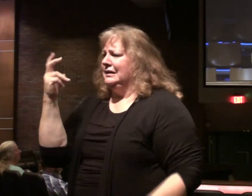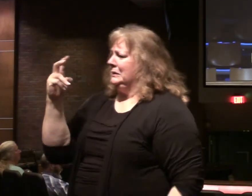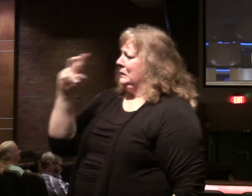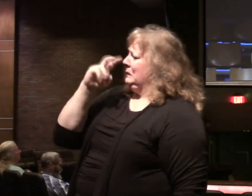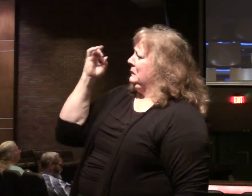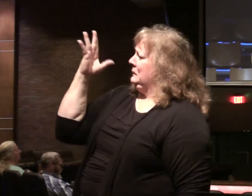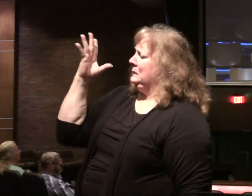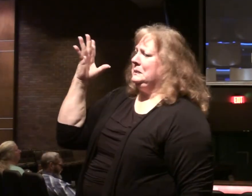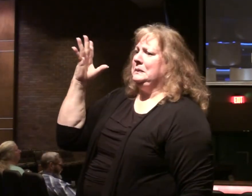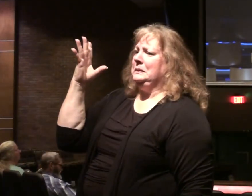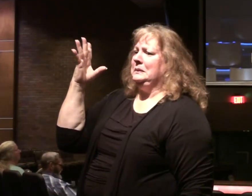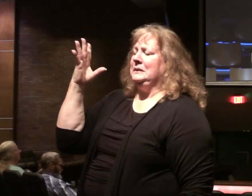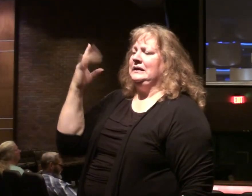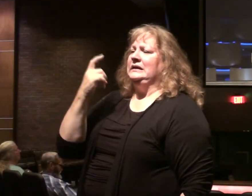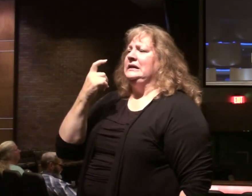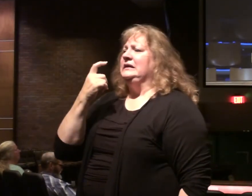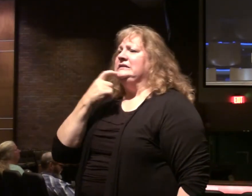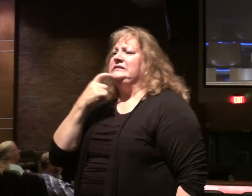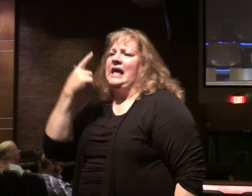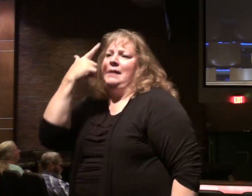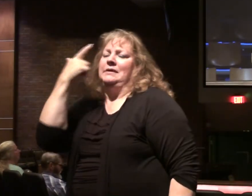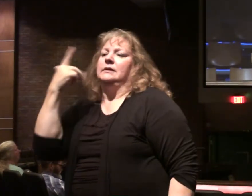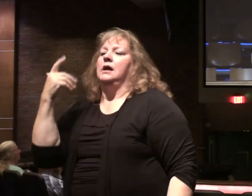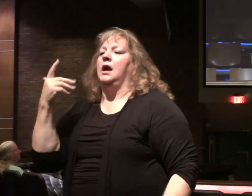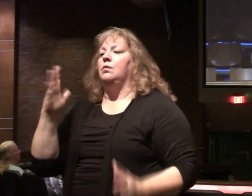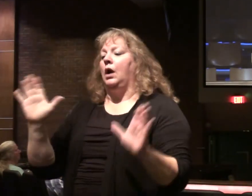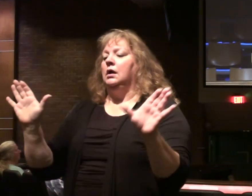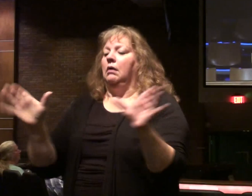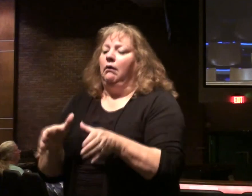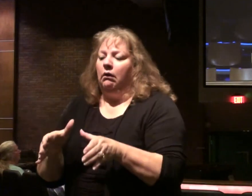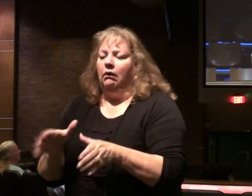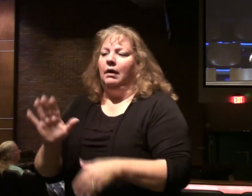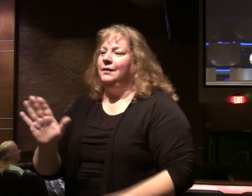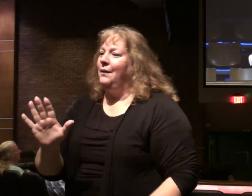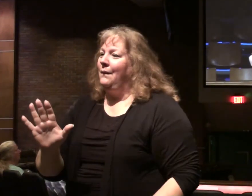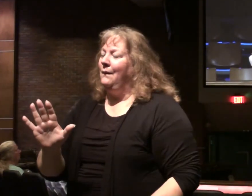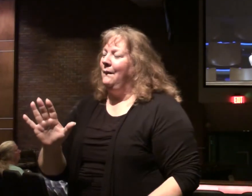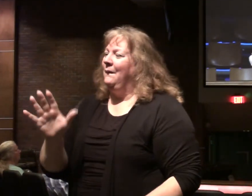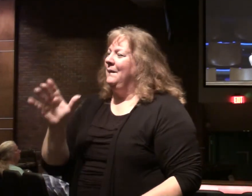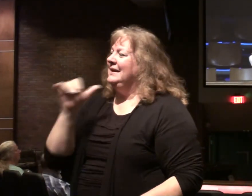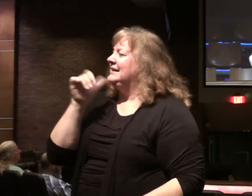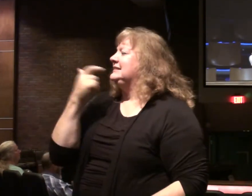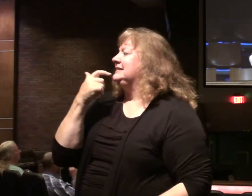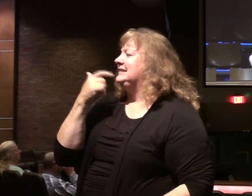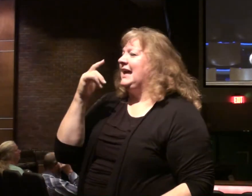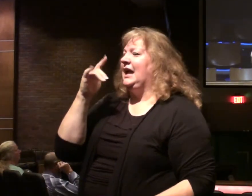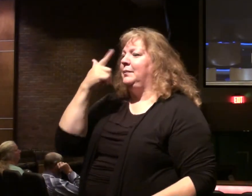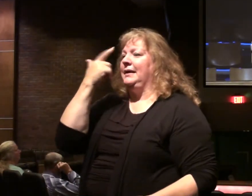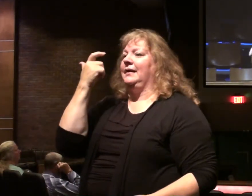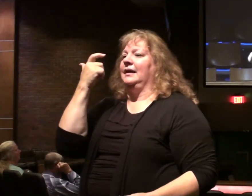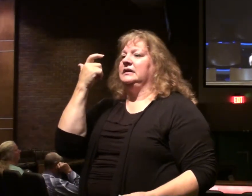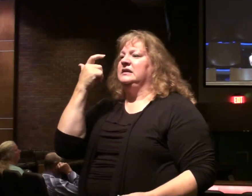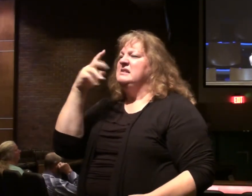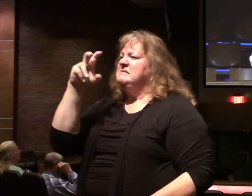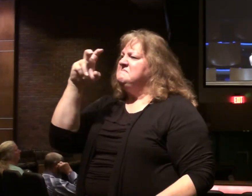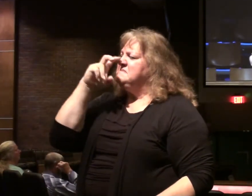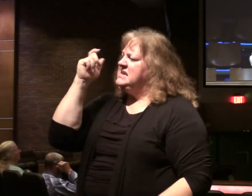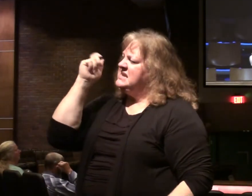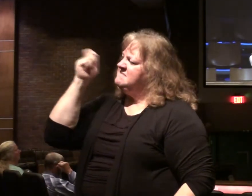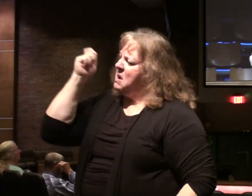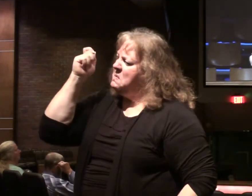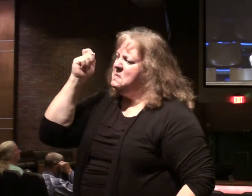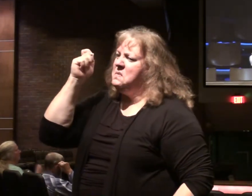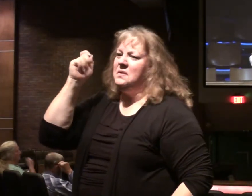things. He doesn't say these things because he just wants a smaller group. He doesn't say these things because he's a cruel past